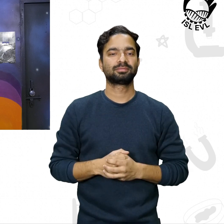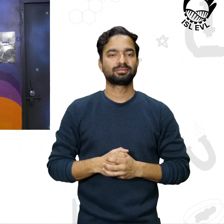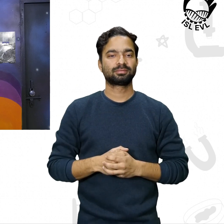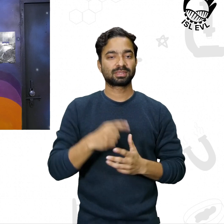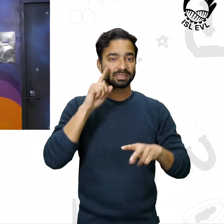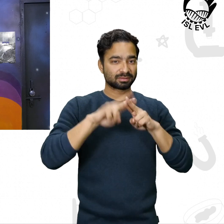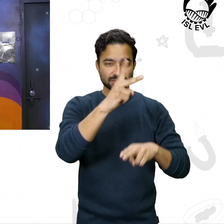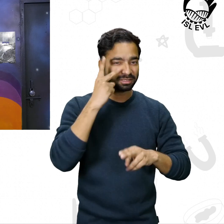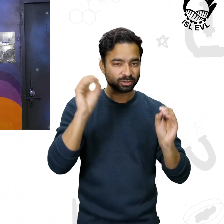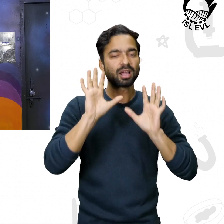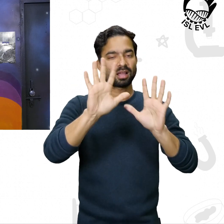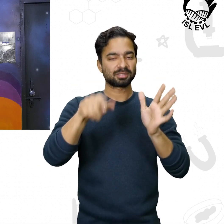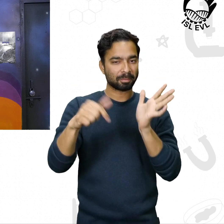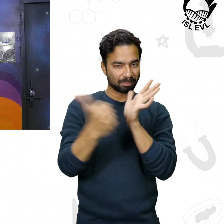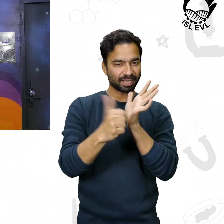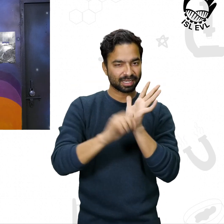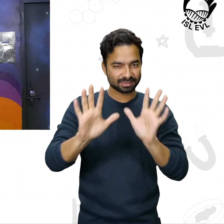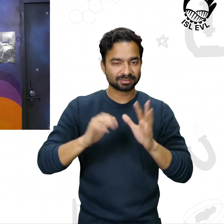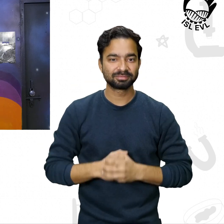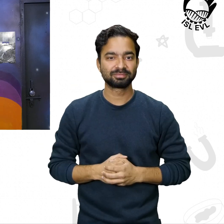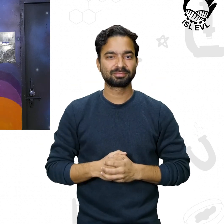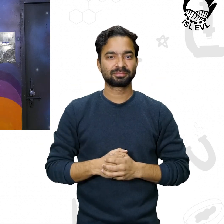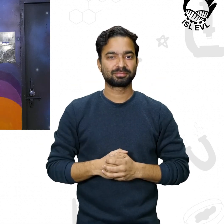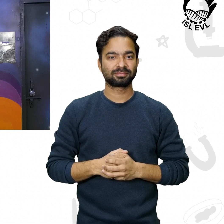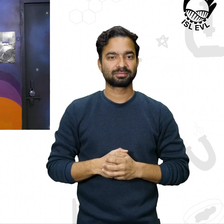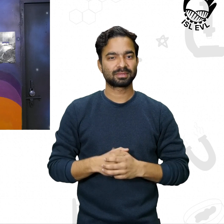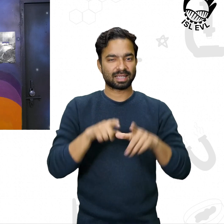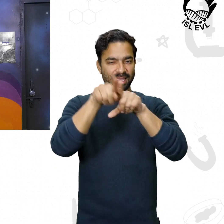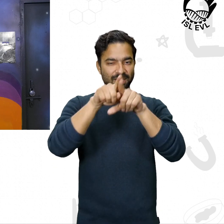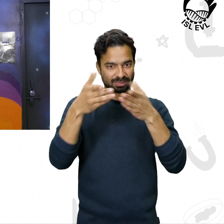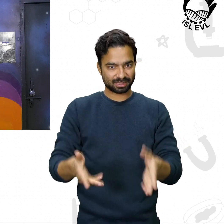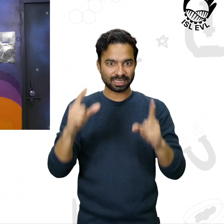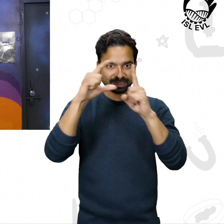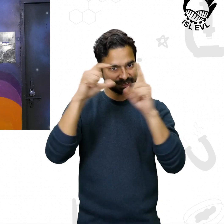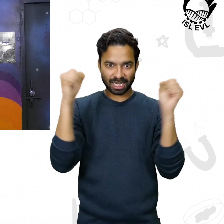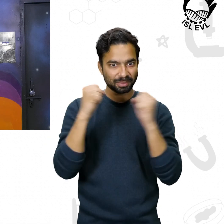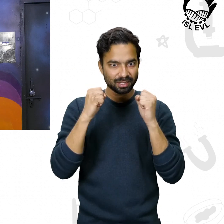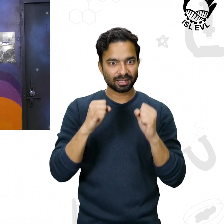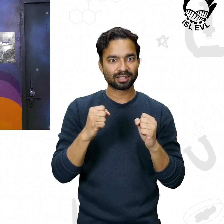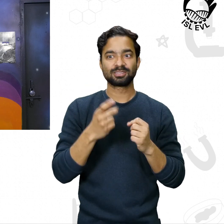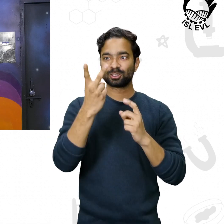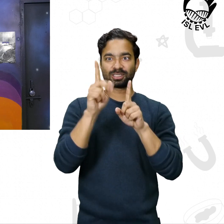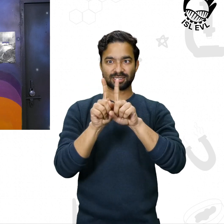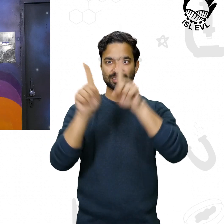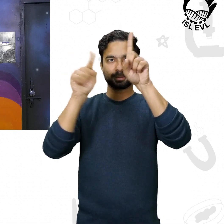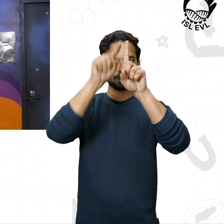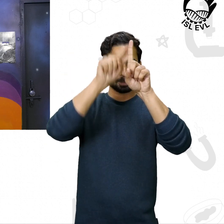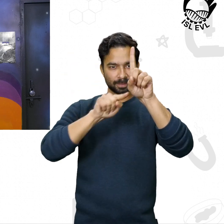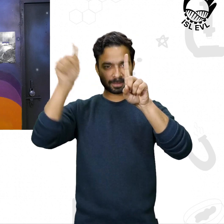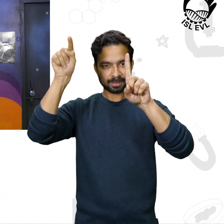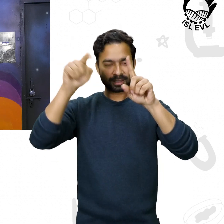So, how do we use this? So, if you see these numbers, these are the months that are given. Right? For example, this is